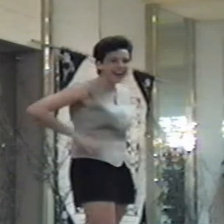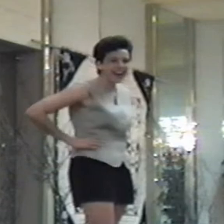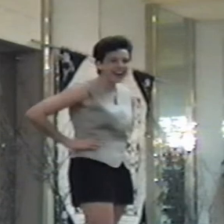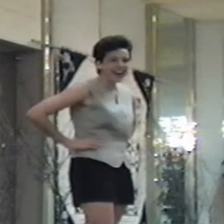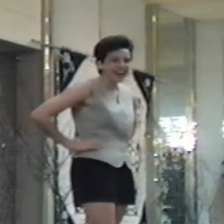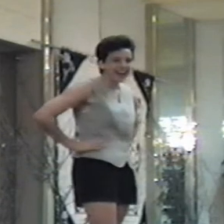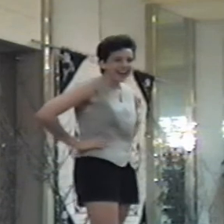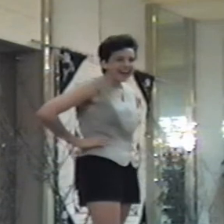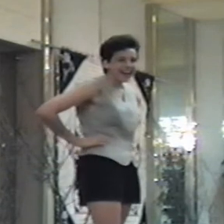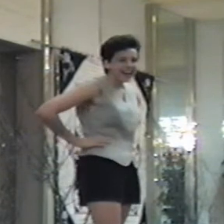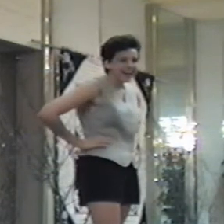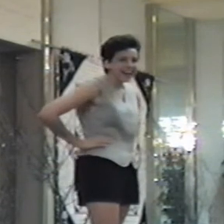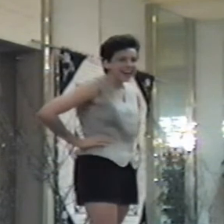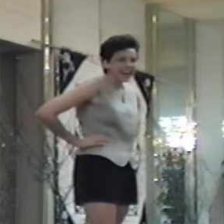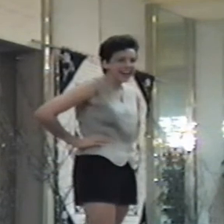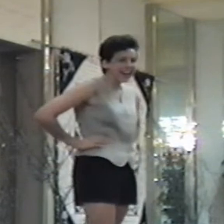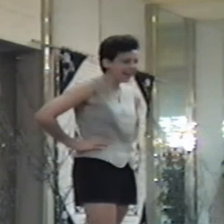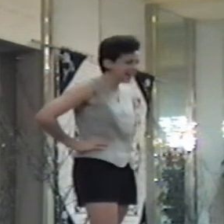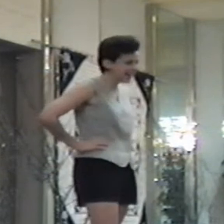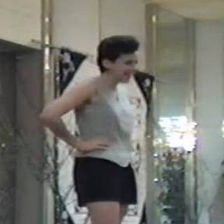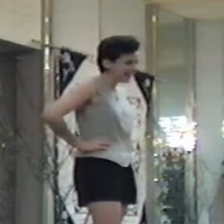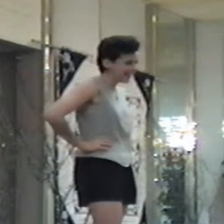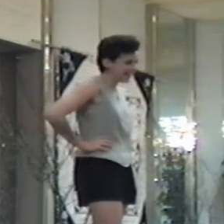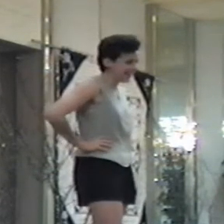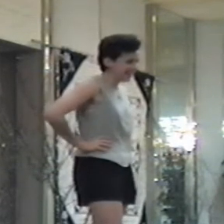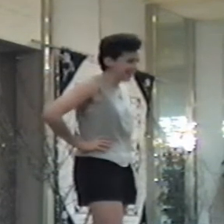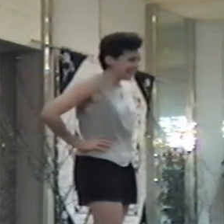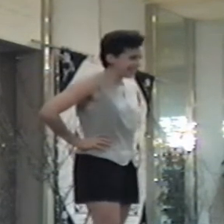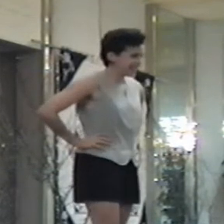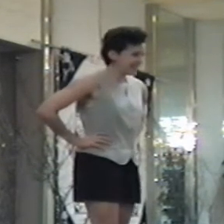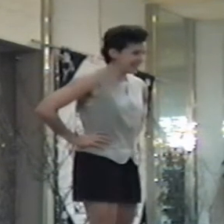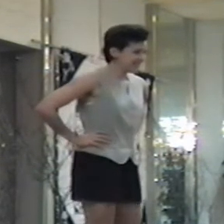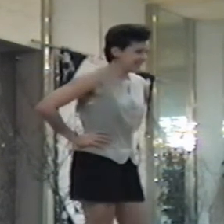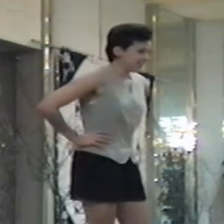Yes. Was it easier to work with Jay, when you could see his expressions?